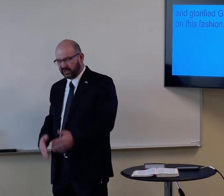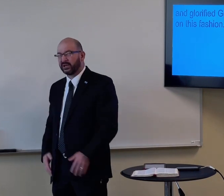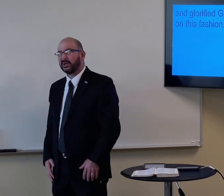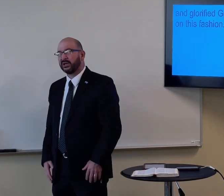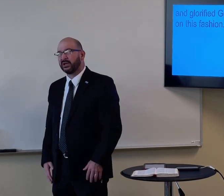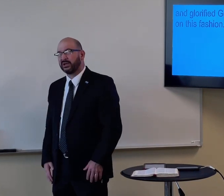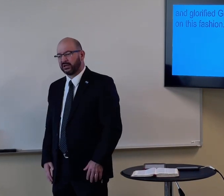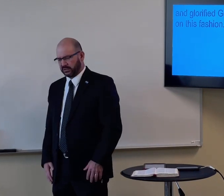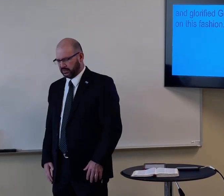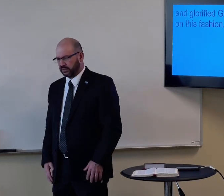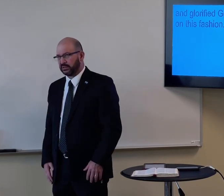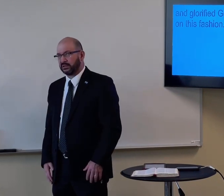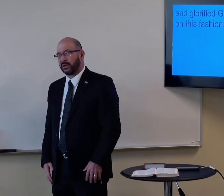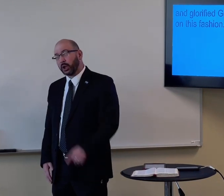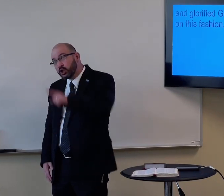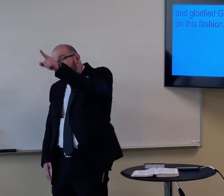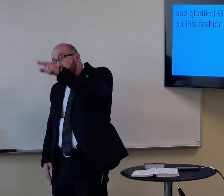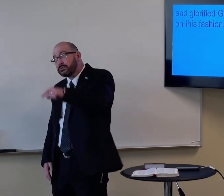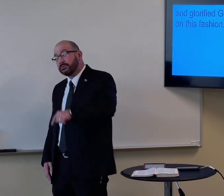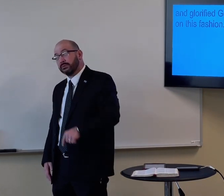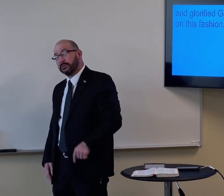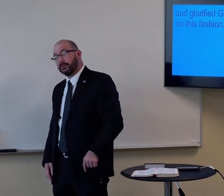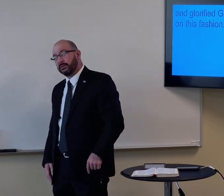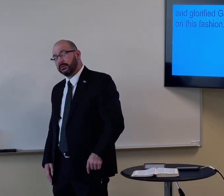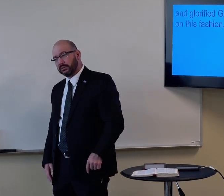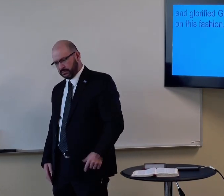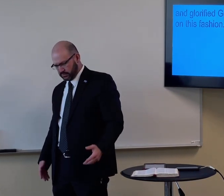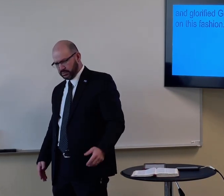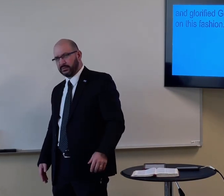Take up my bed. You take up my bed.